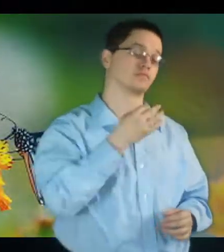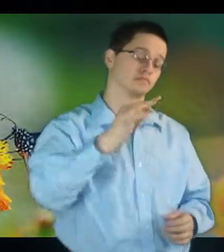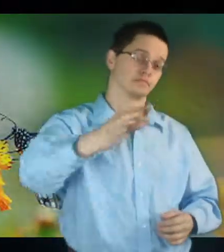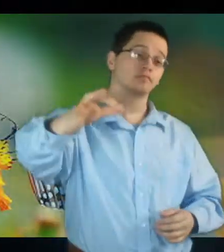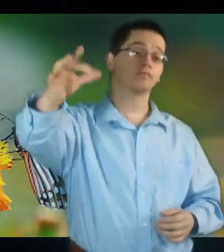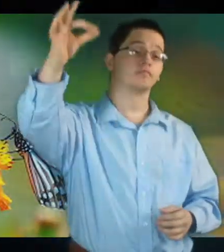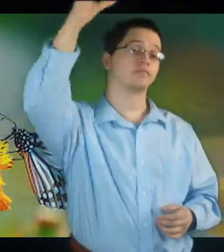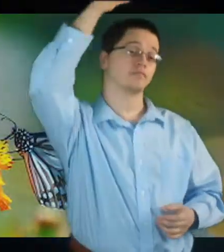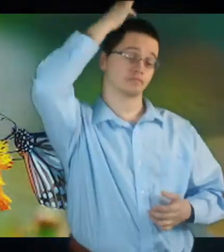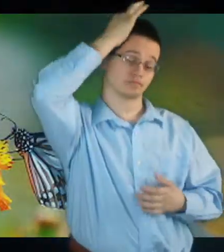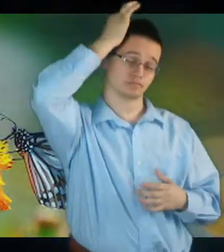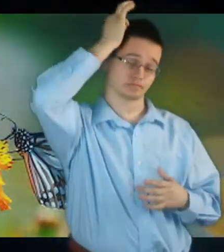her head